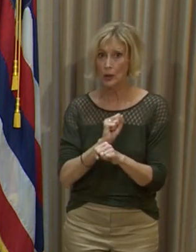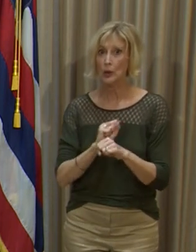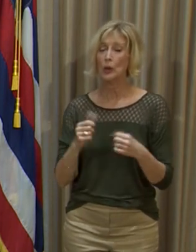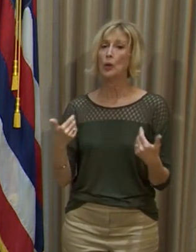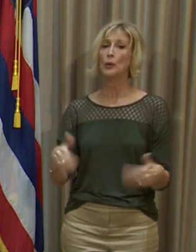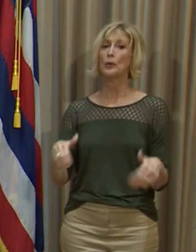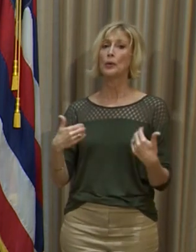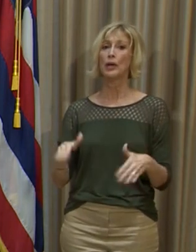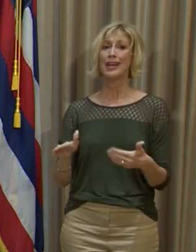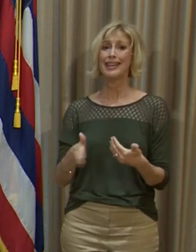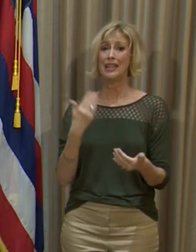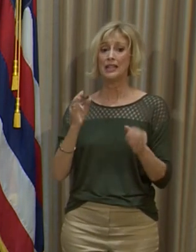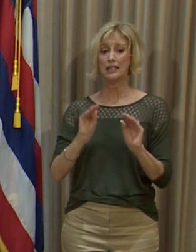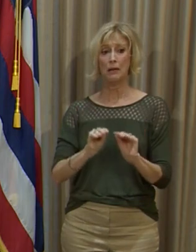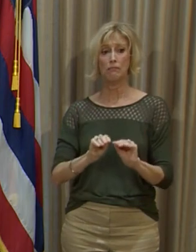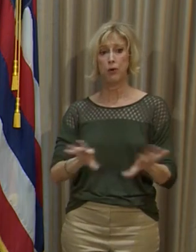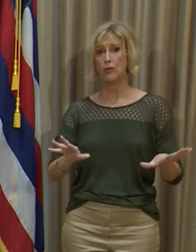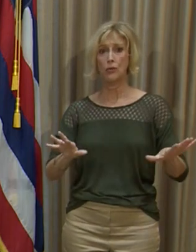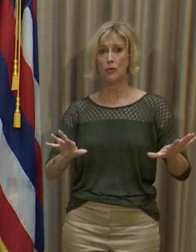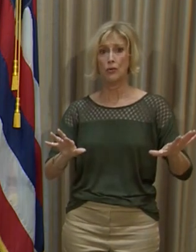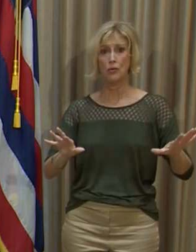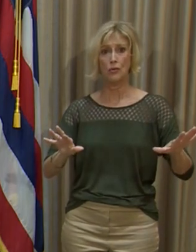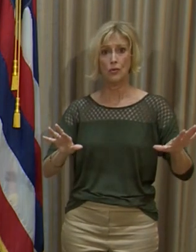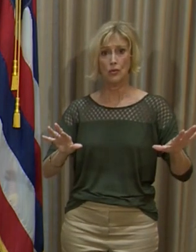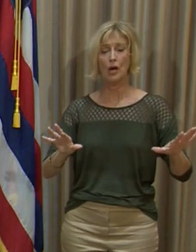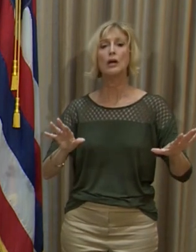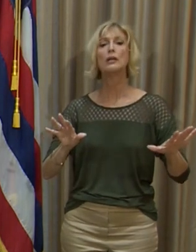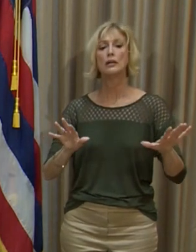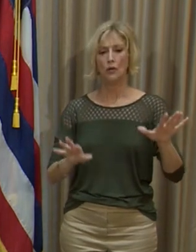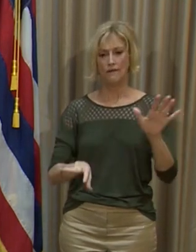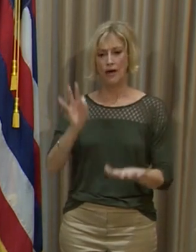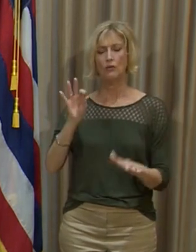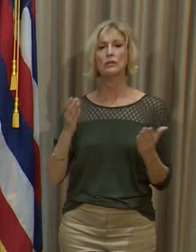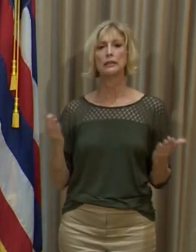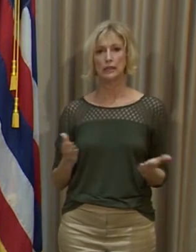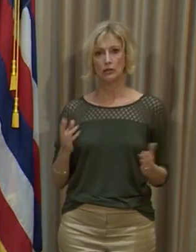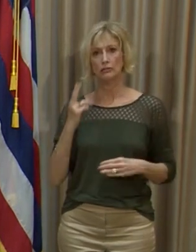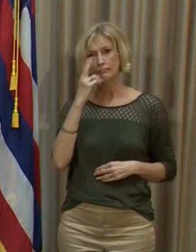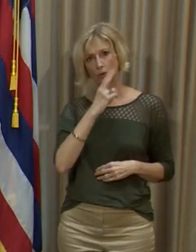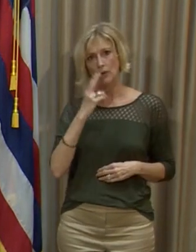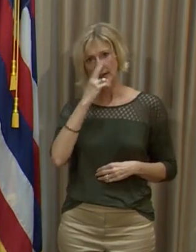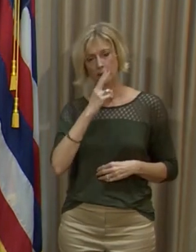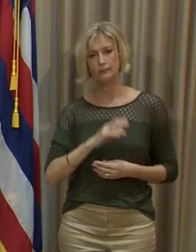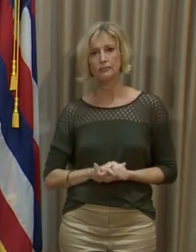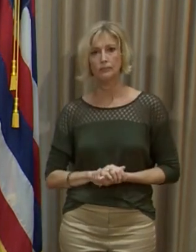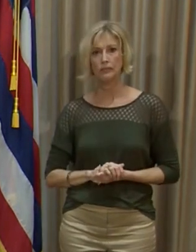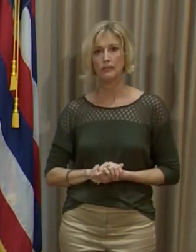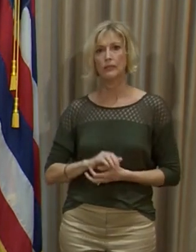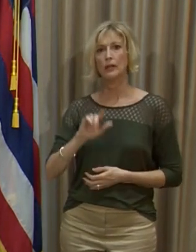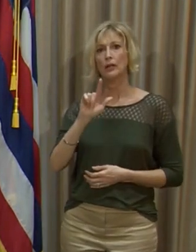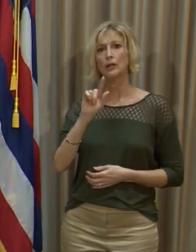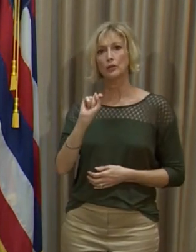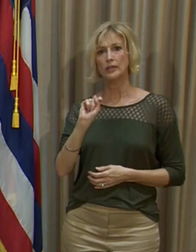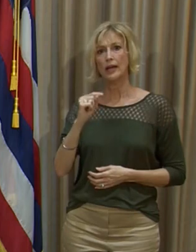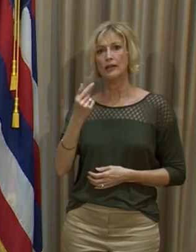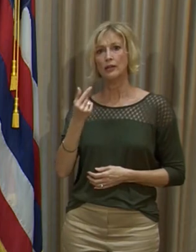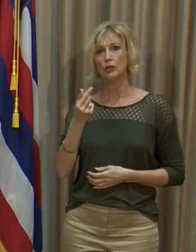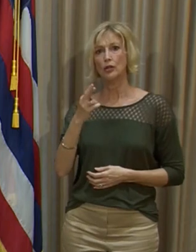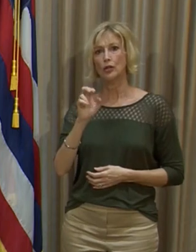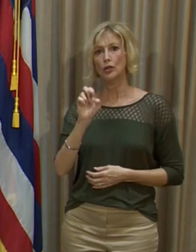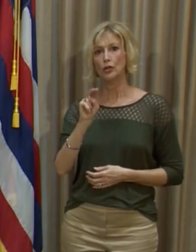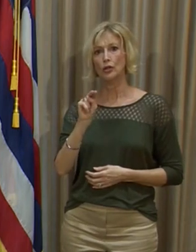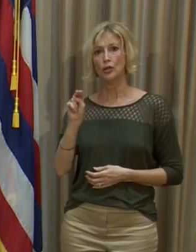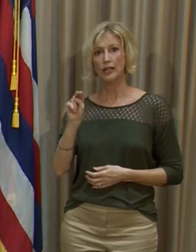transmissible variant has been detected here in the islands. Lieutenant Governor Josh Green will be